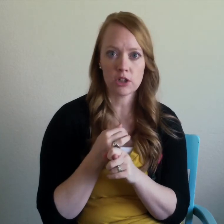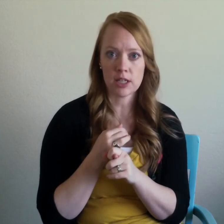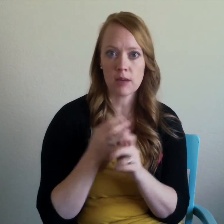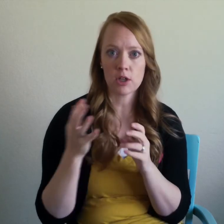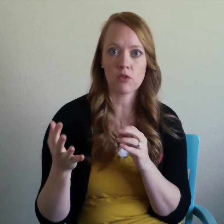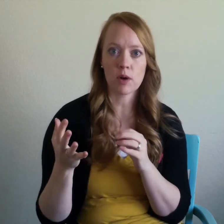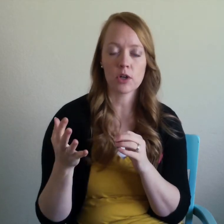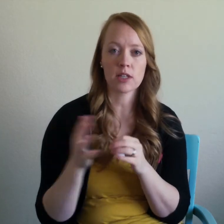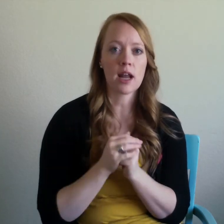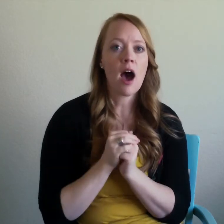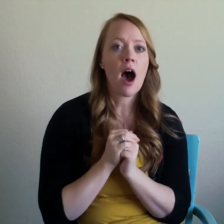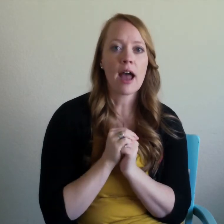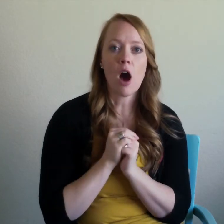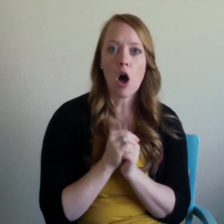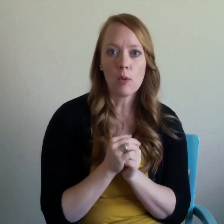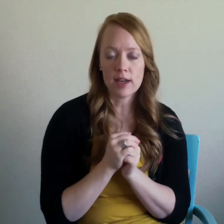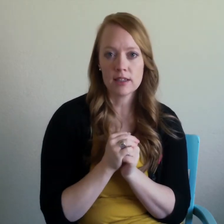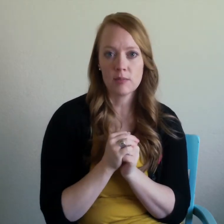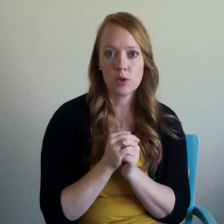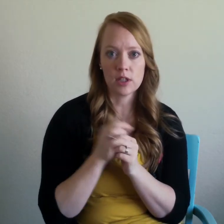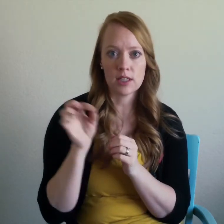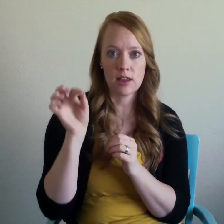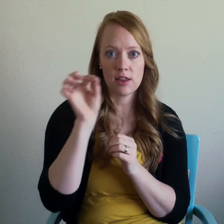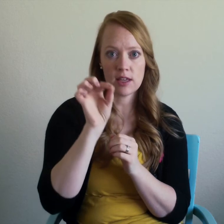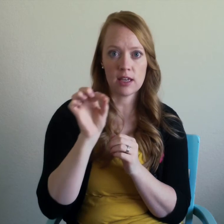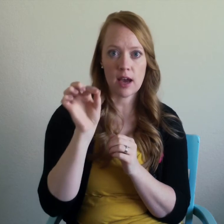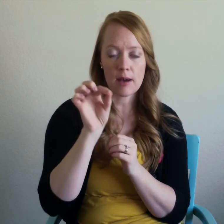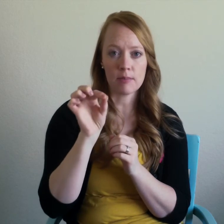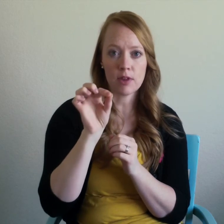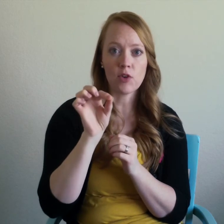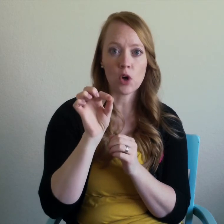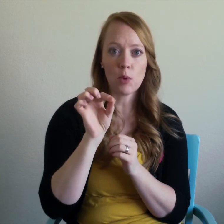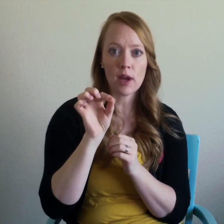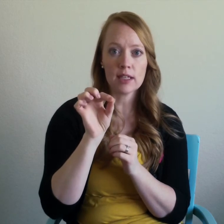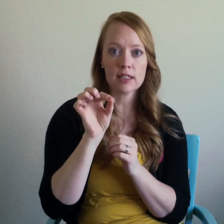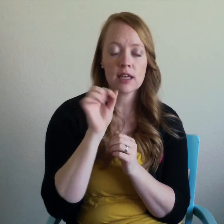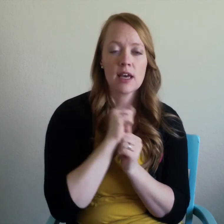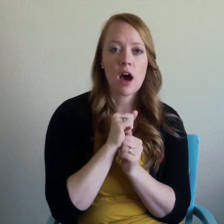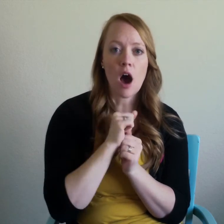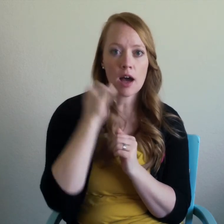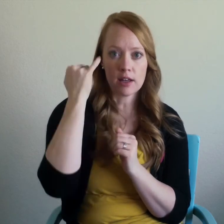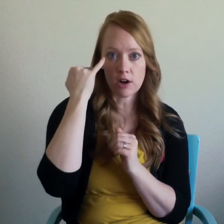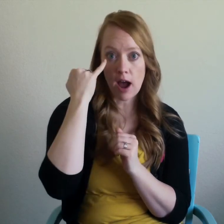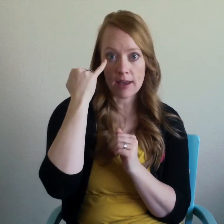you're taking picture of one person i always put the um the focal point on their eye